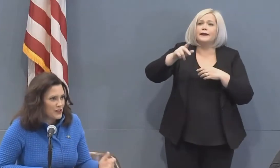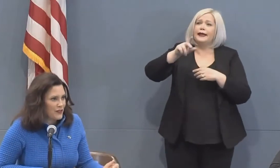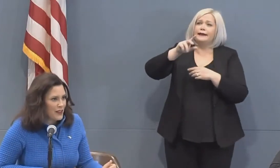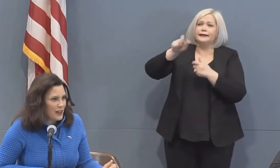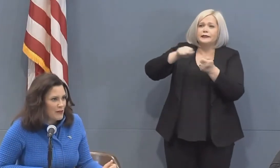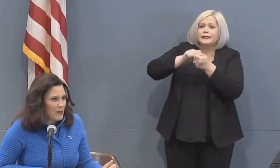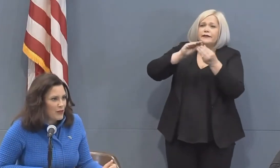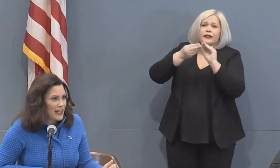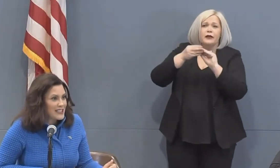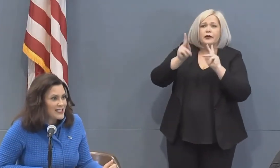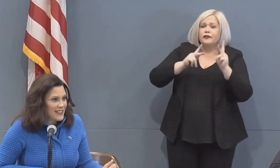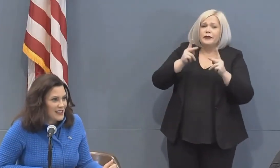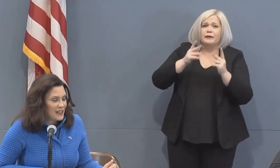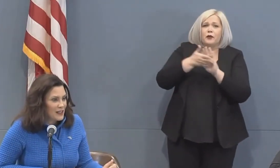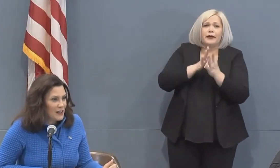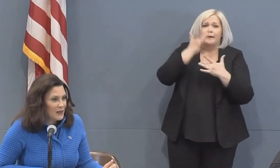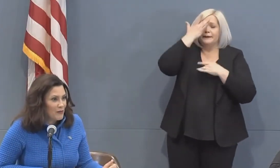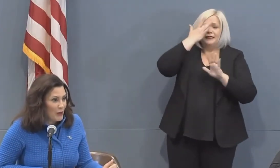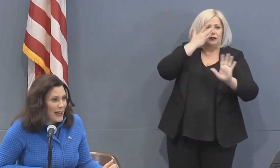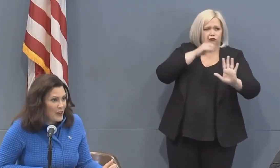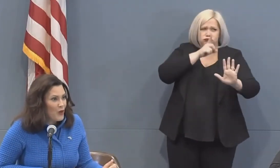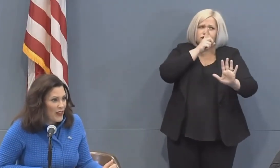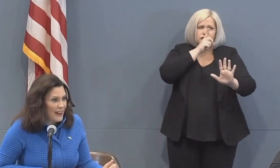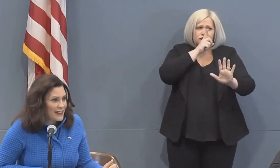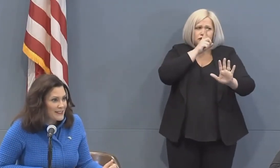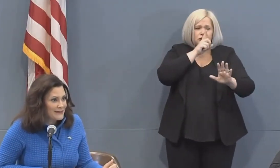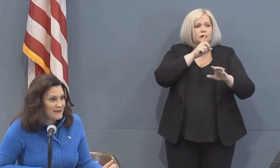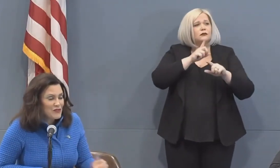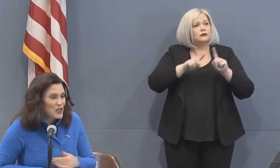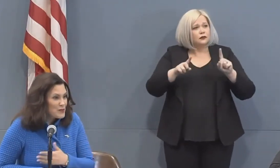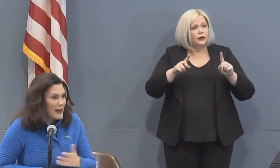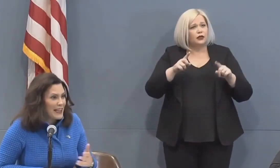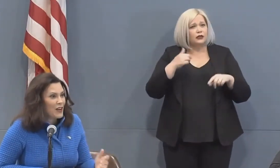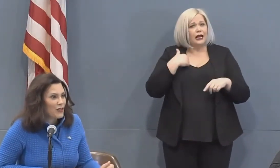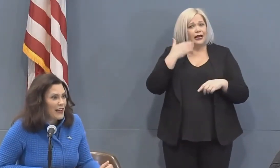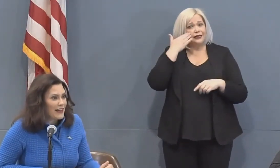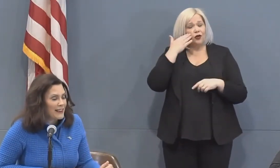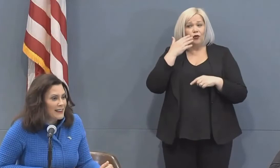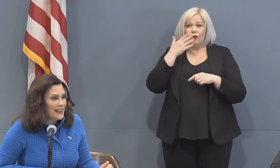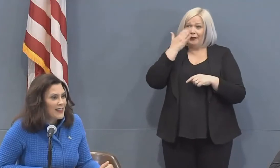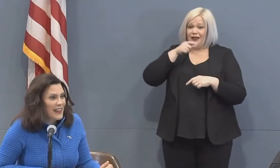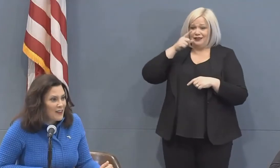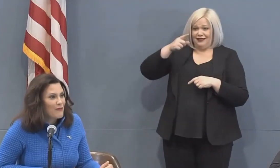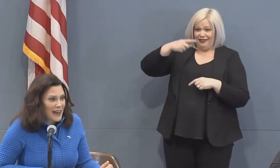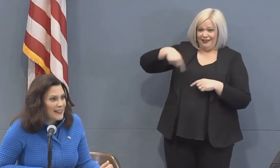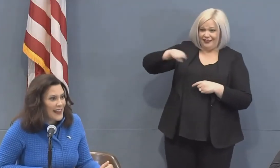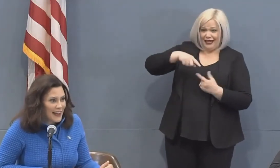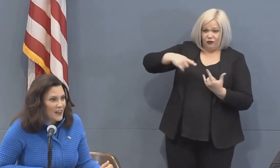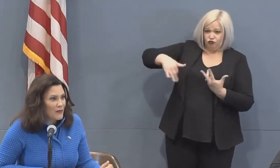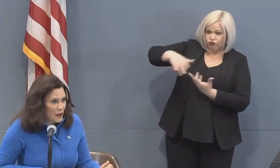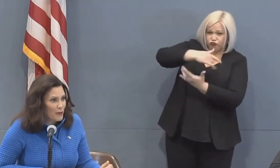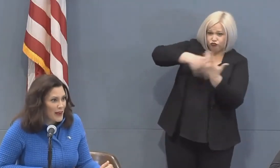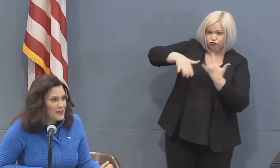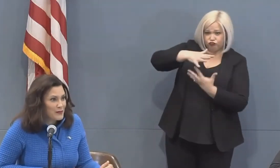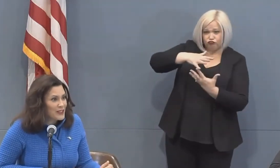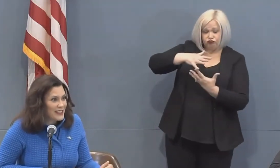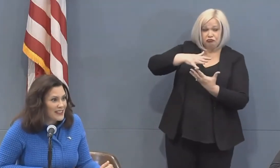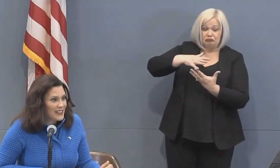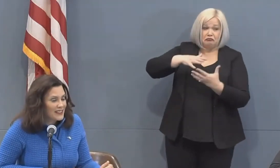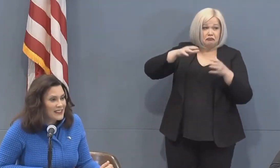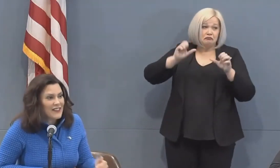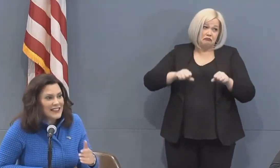certain percentage of people get sick but i know that just by congregating they've made that a real